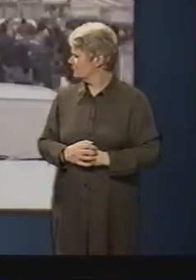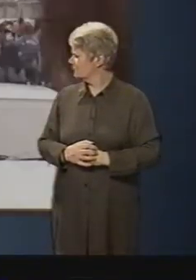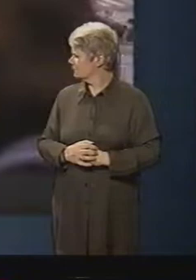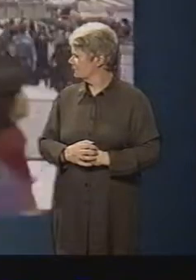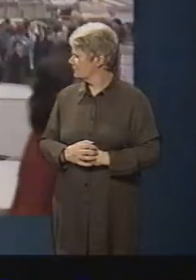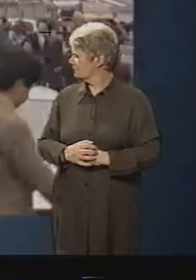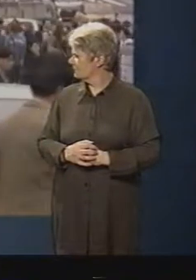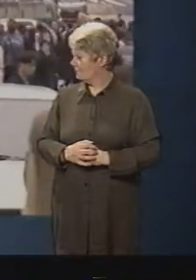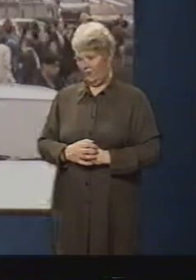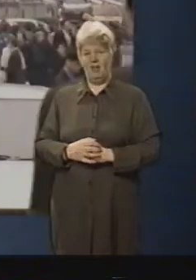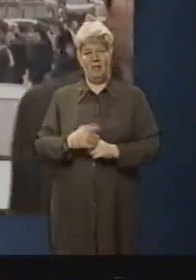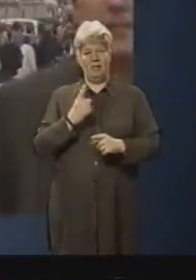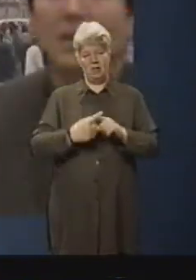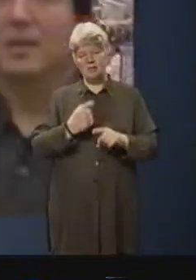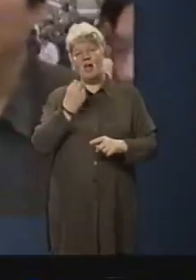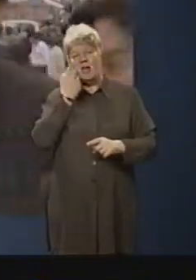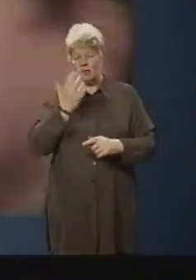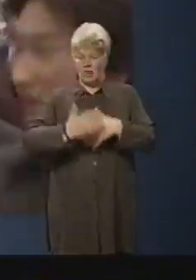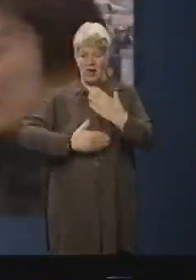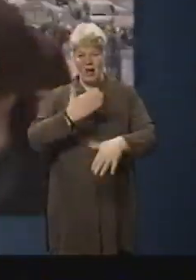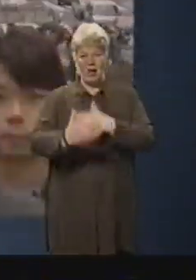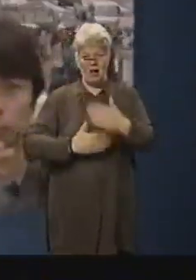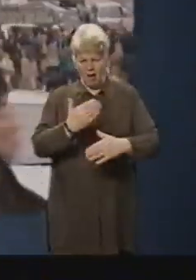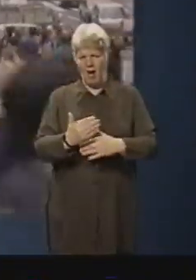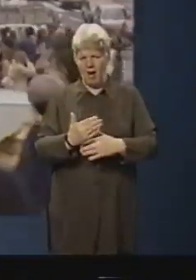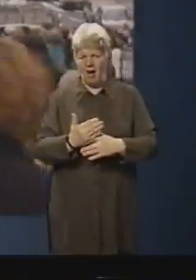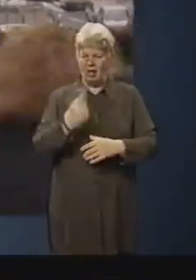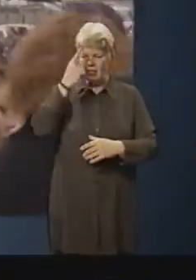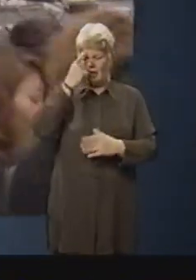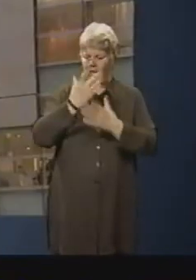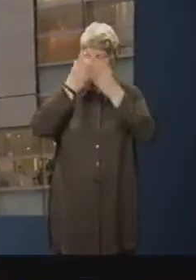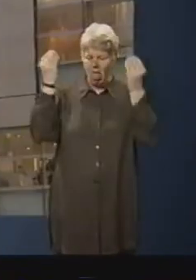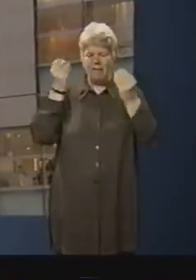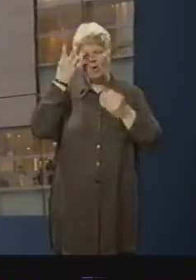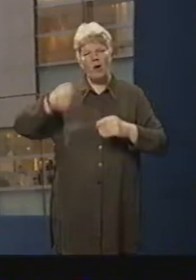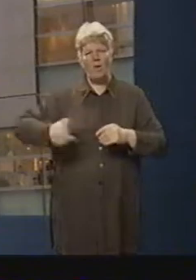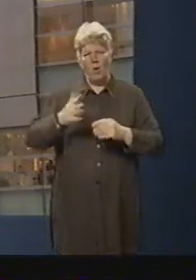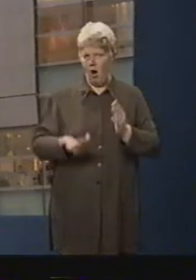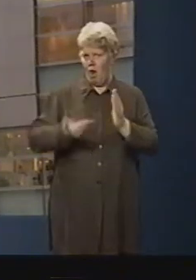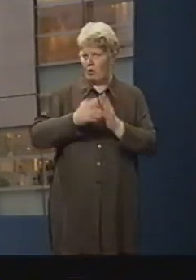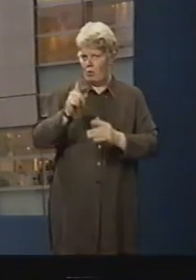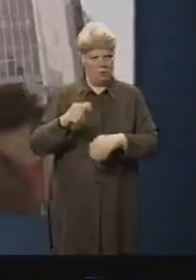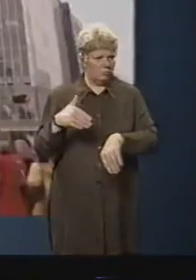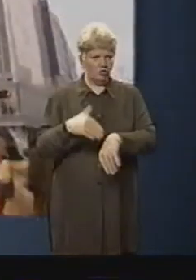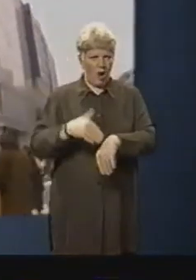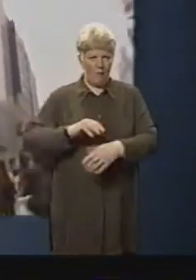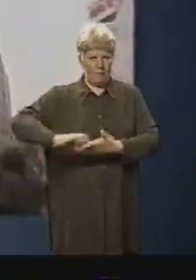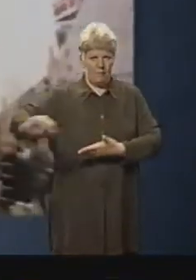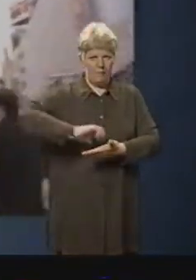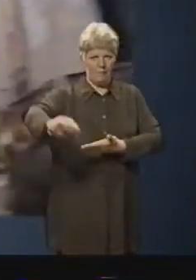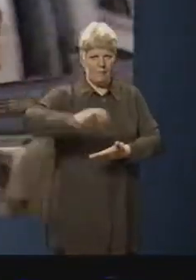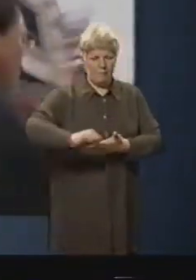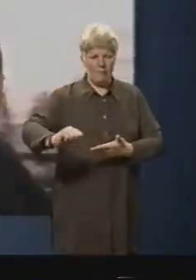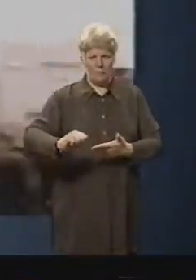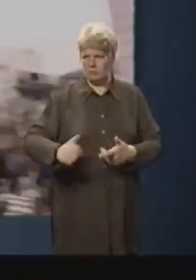During the daily rush hour, there's often more to be wary of than simply your own absent-mindedness. Crime rates are increasing in the city, keeping